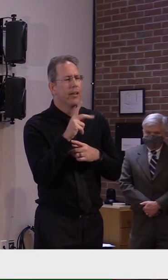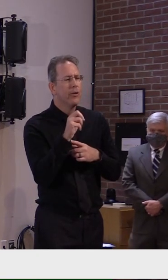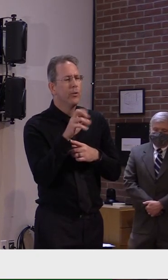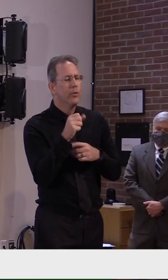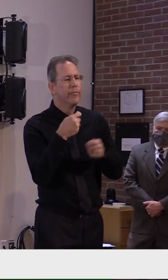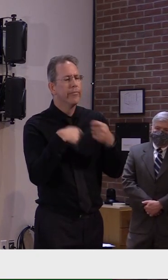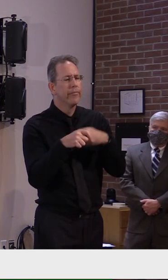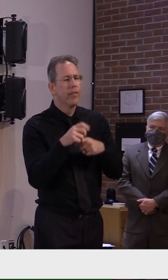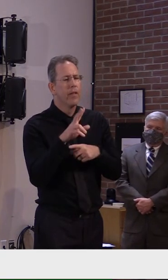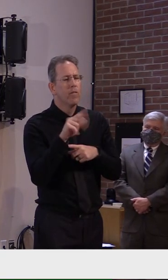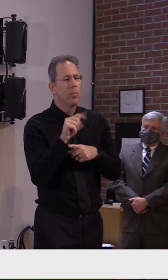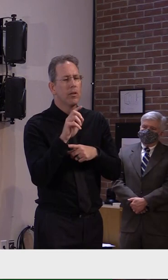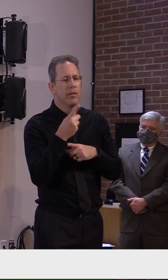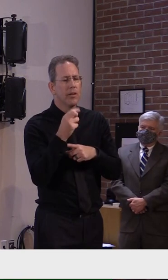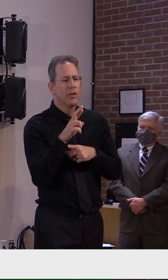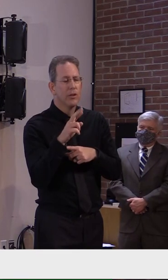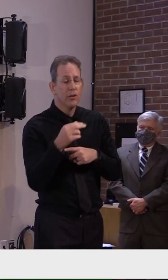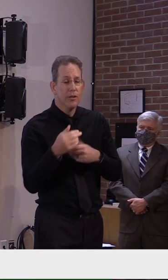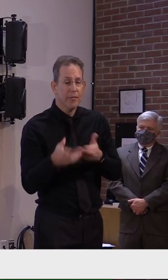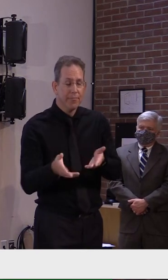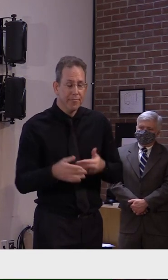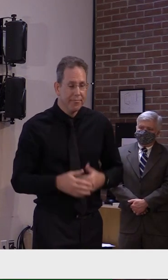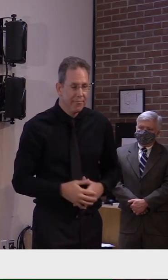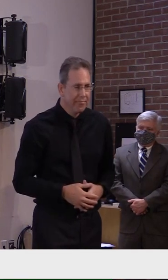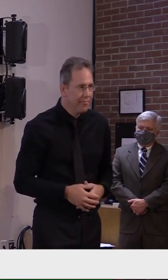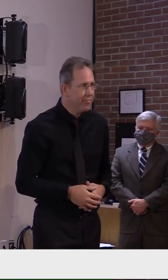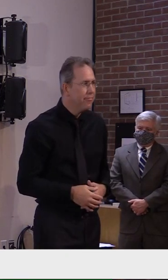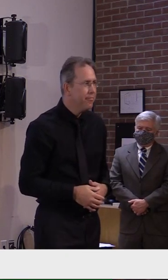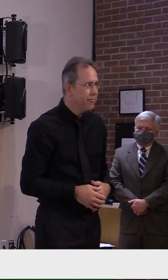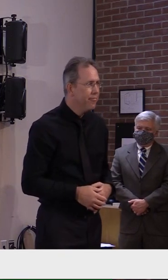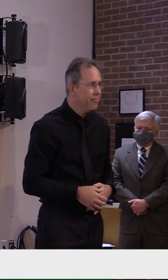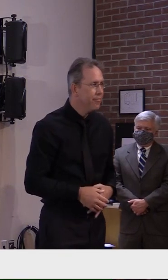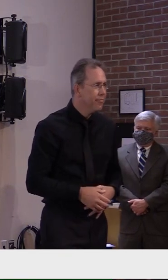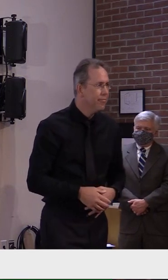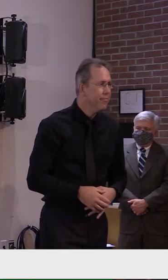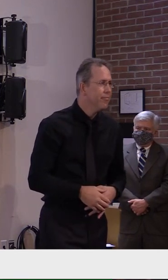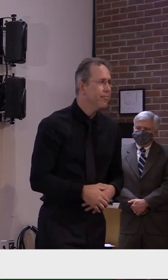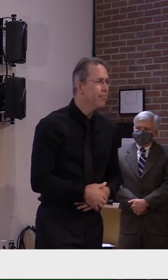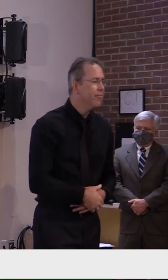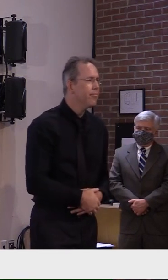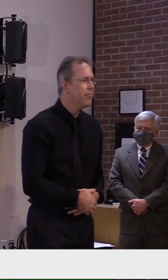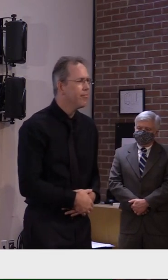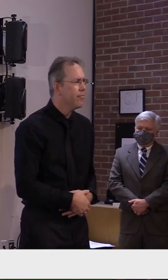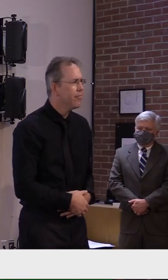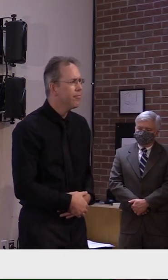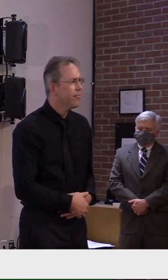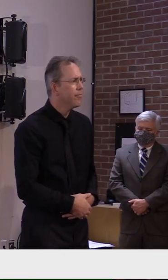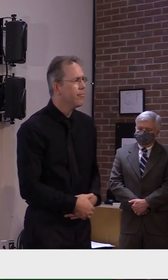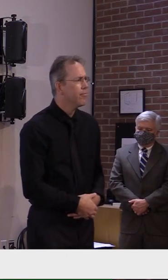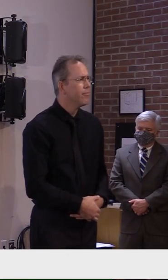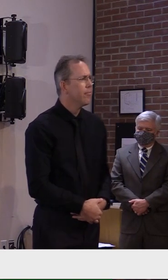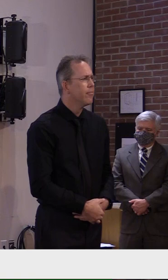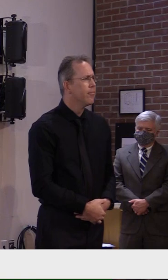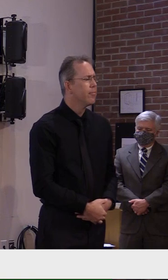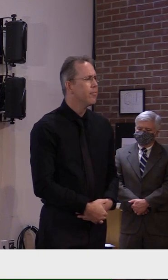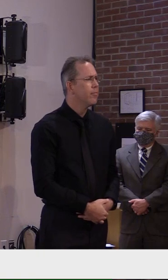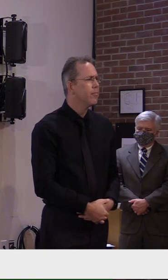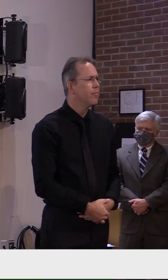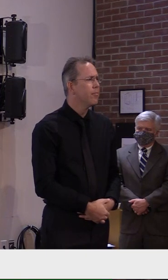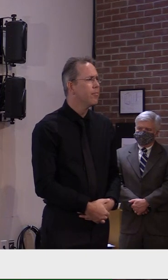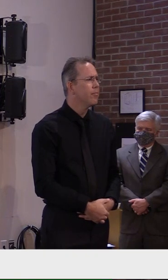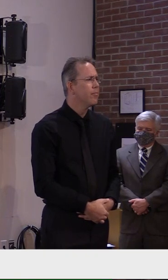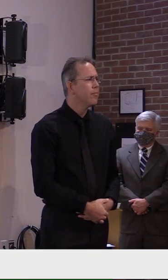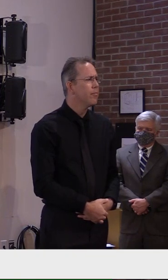uh thank you uh appreciate you guys uh coming back to me um just really quickly um do we